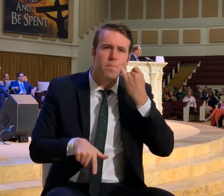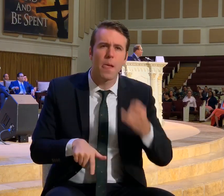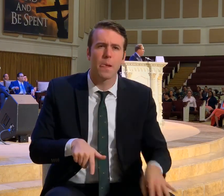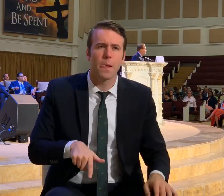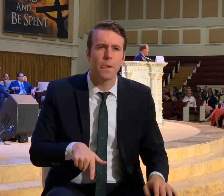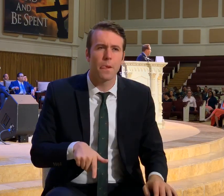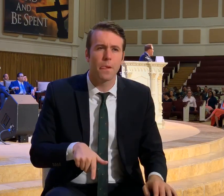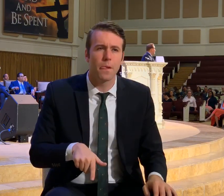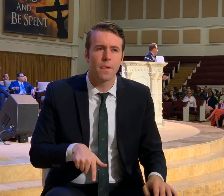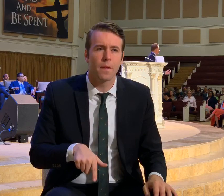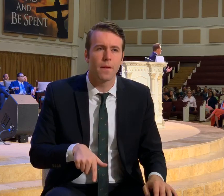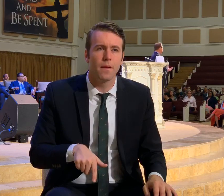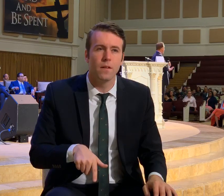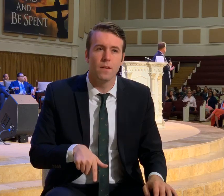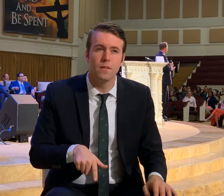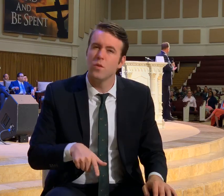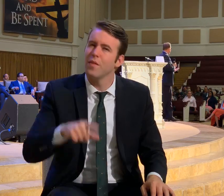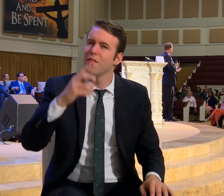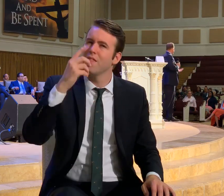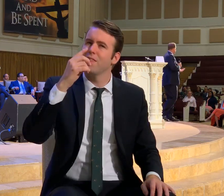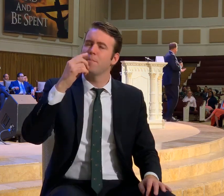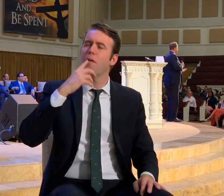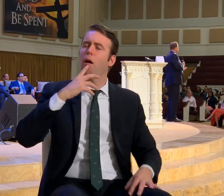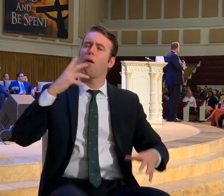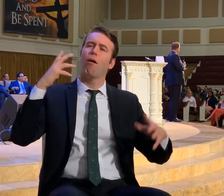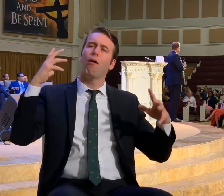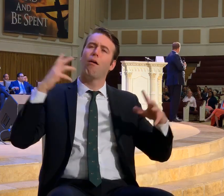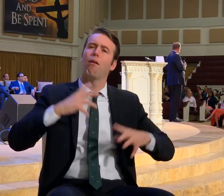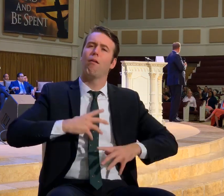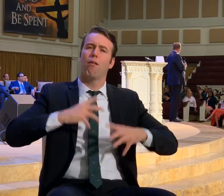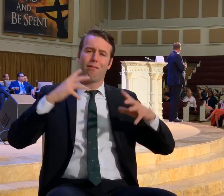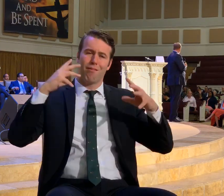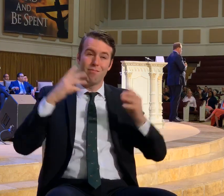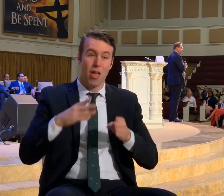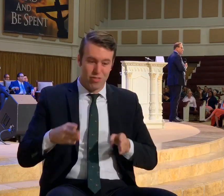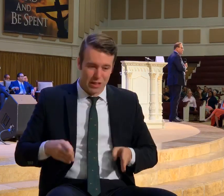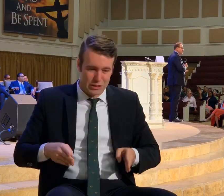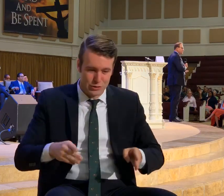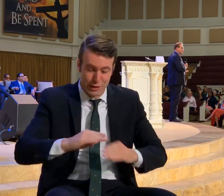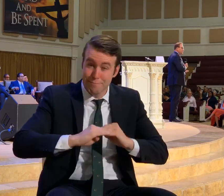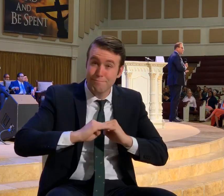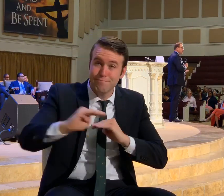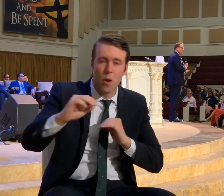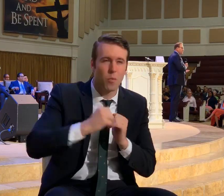Have you ever walked up. I mean think about how rich that place is. The streets are paved. We're going.